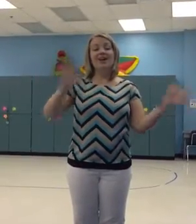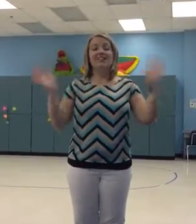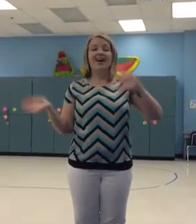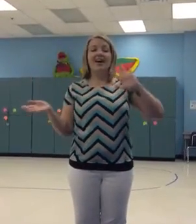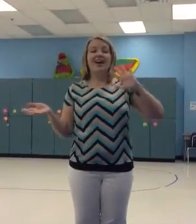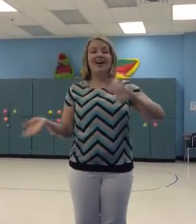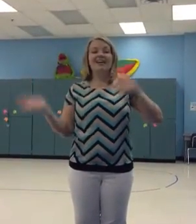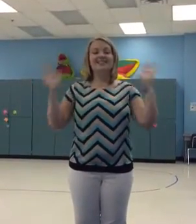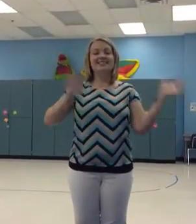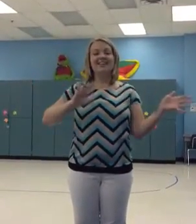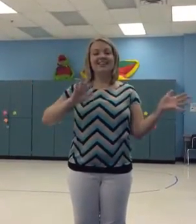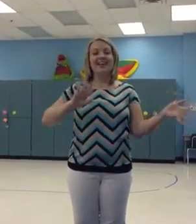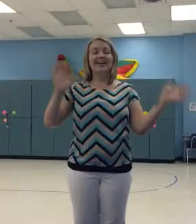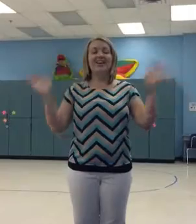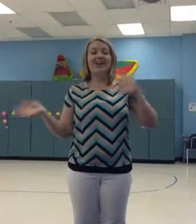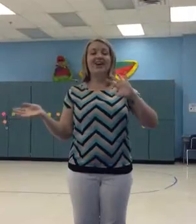Starlight, Starlight Co.